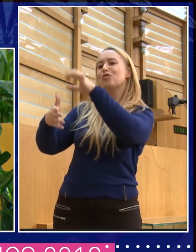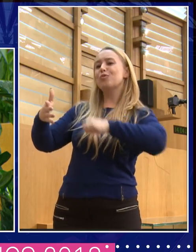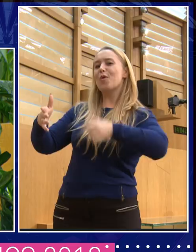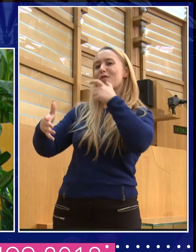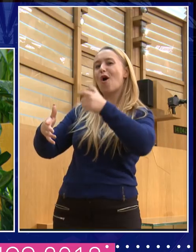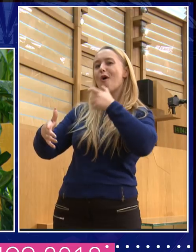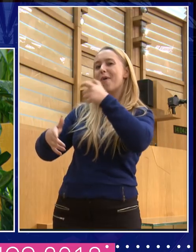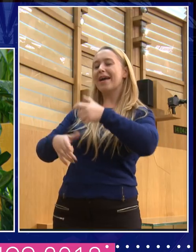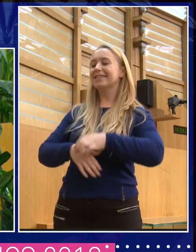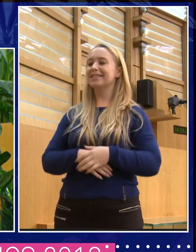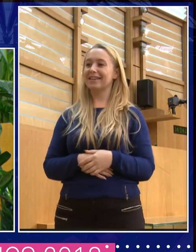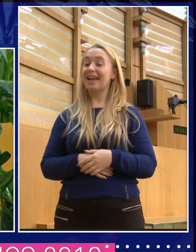Which, indeed, I think she did.